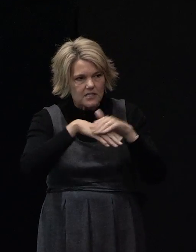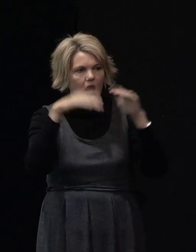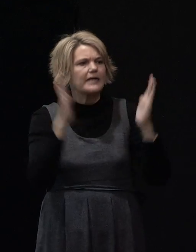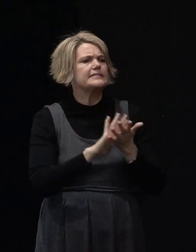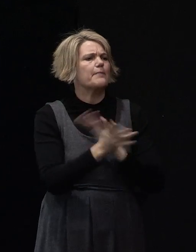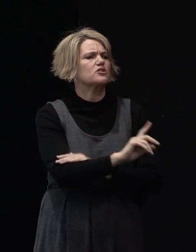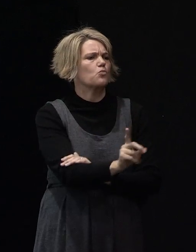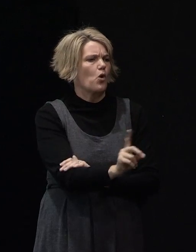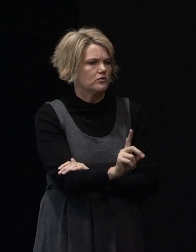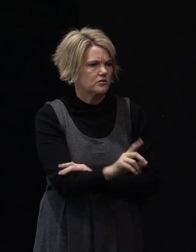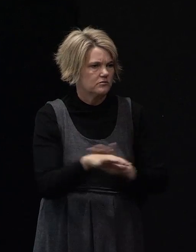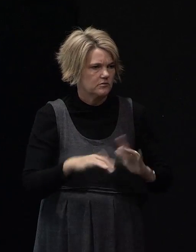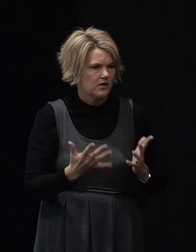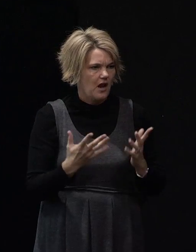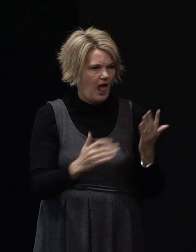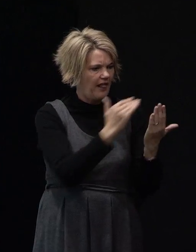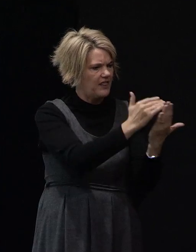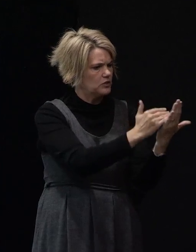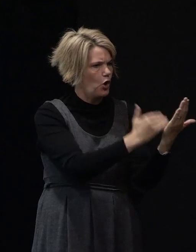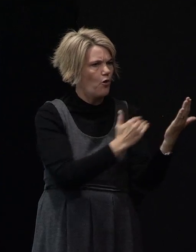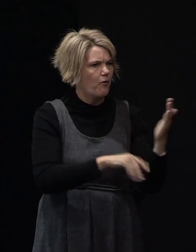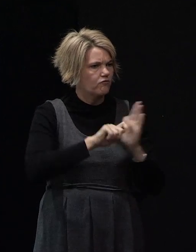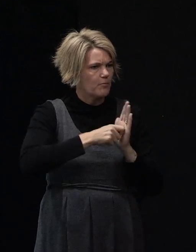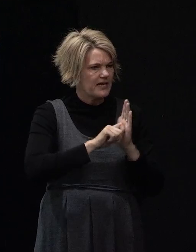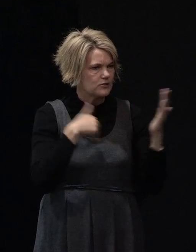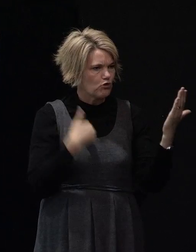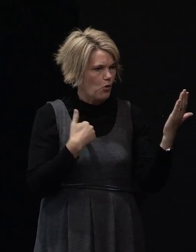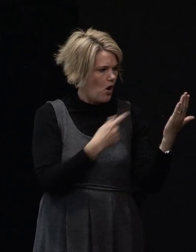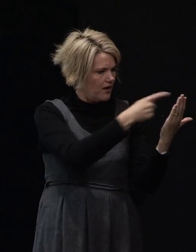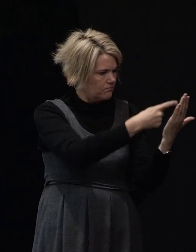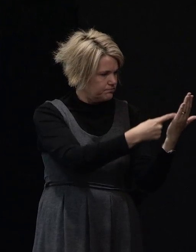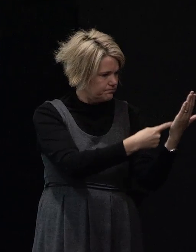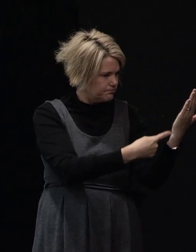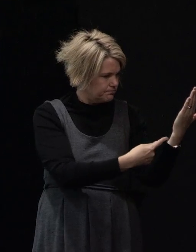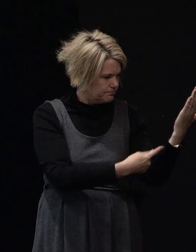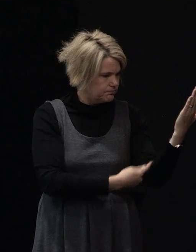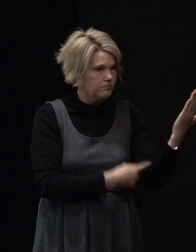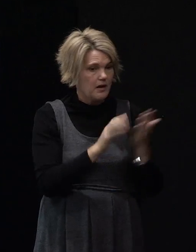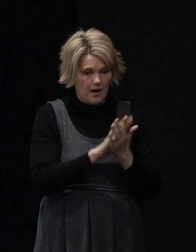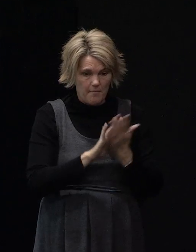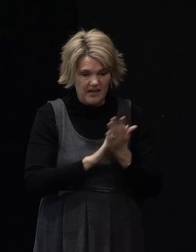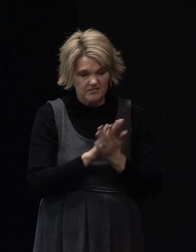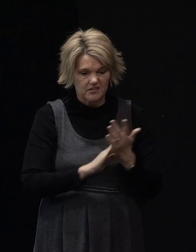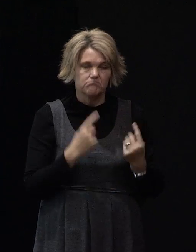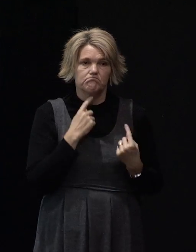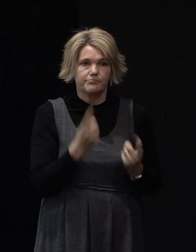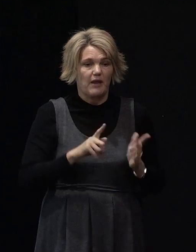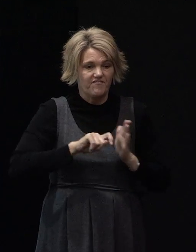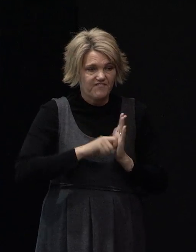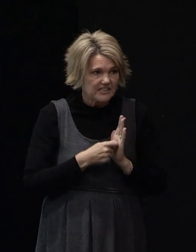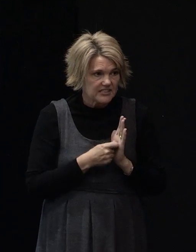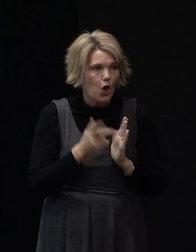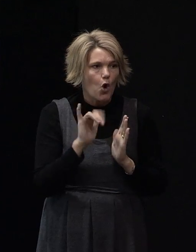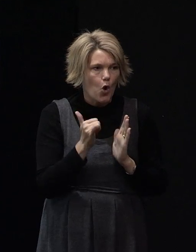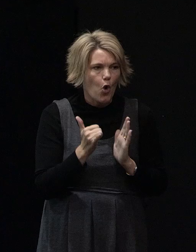and what's the scope of the repairs that are required for the building? Does it mean we can just fix it or do we actually have